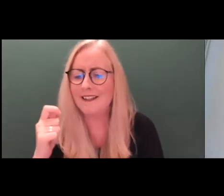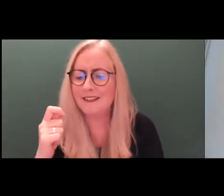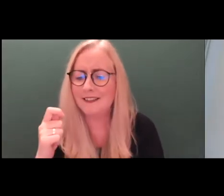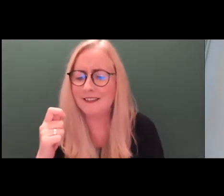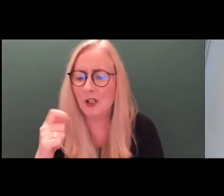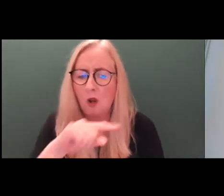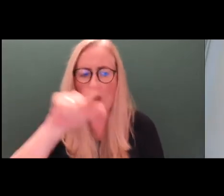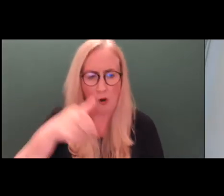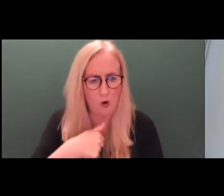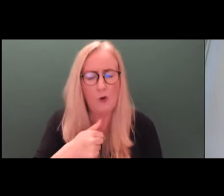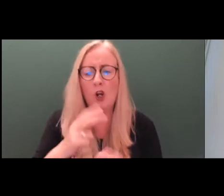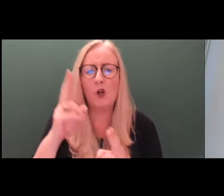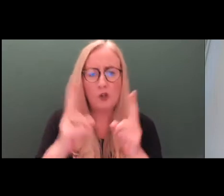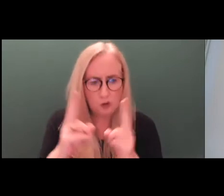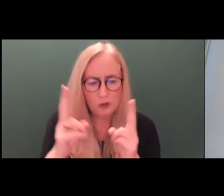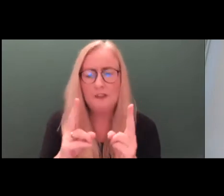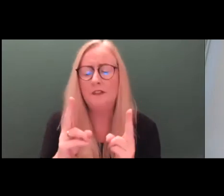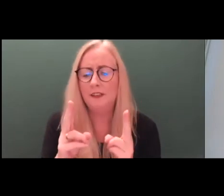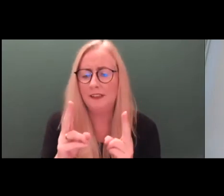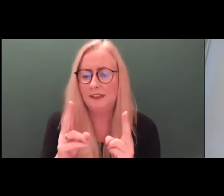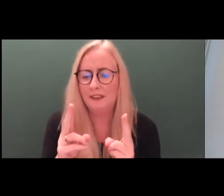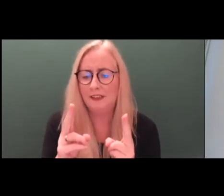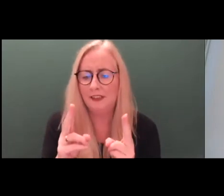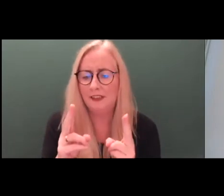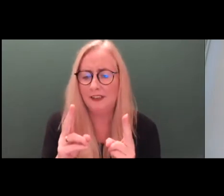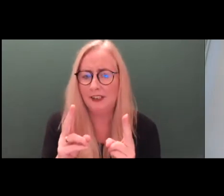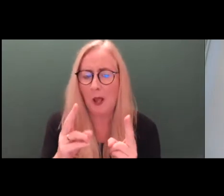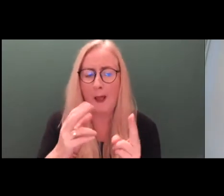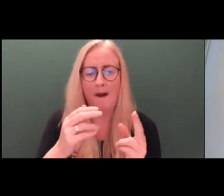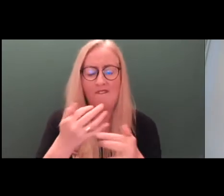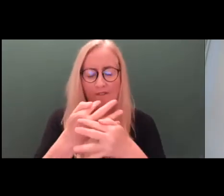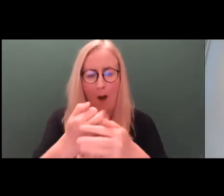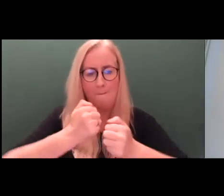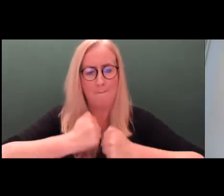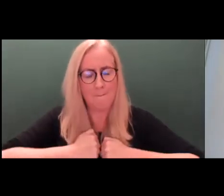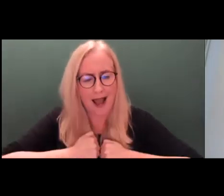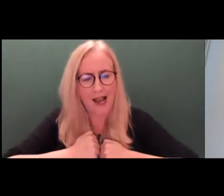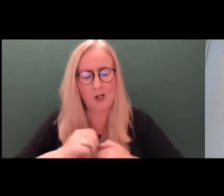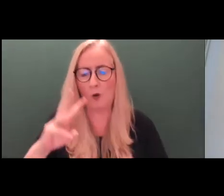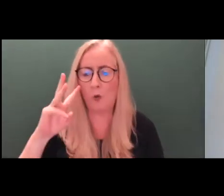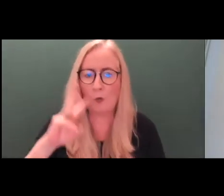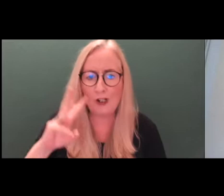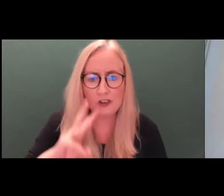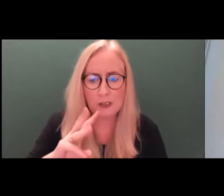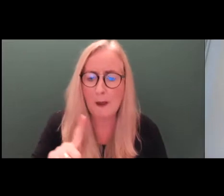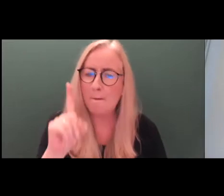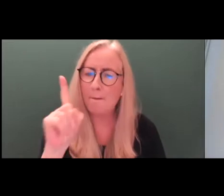should follow my wishes, but what? So